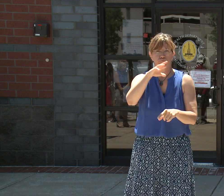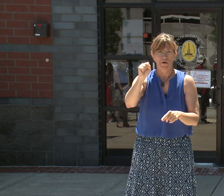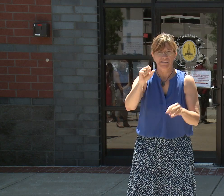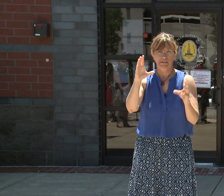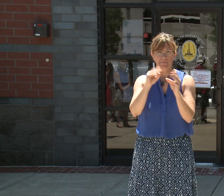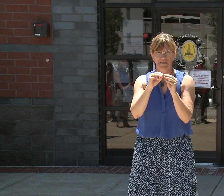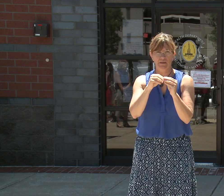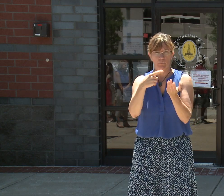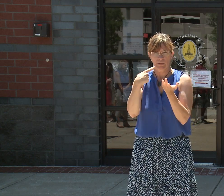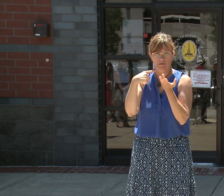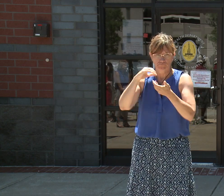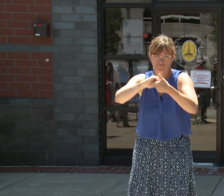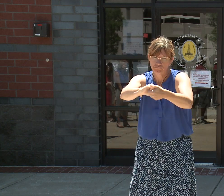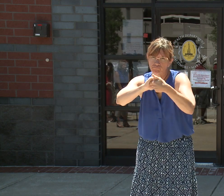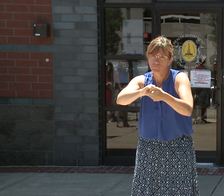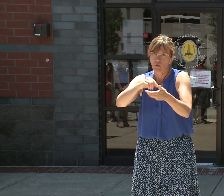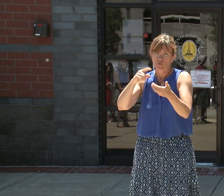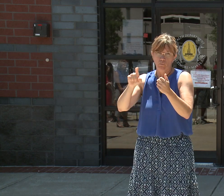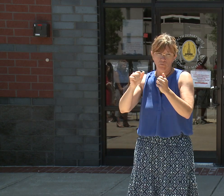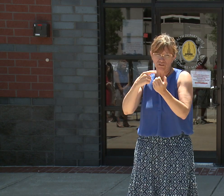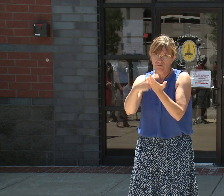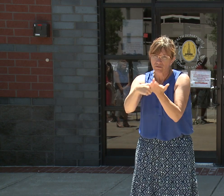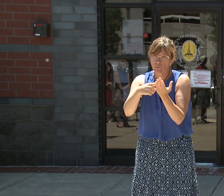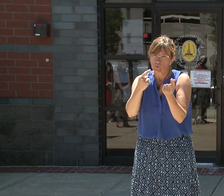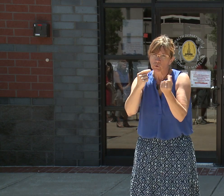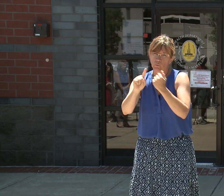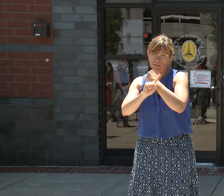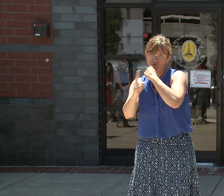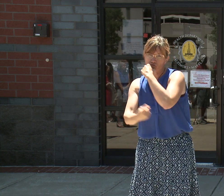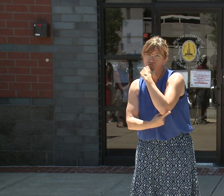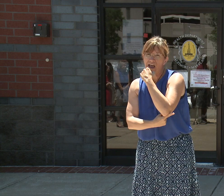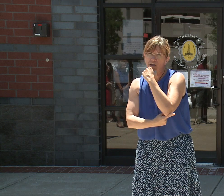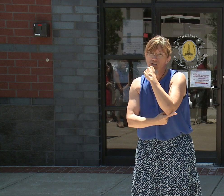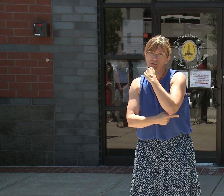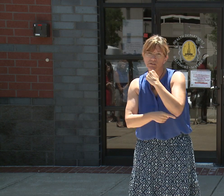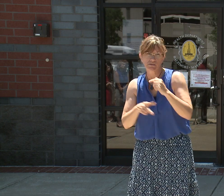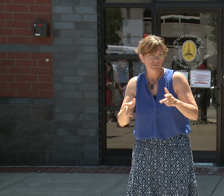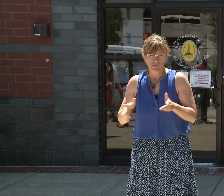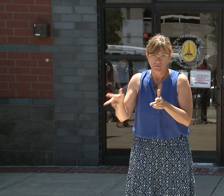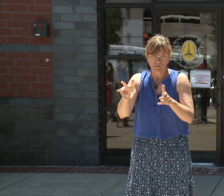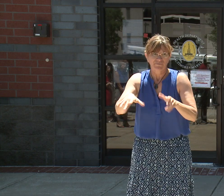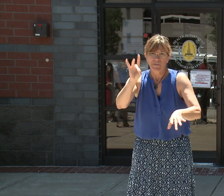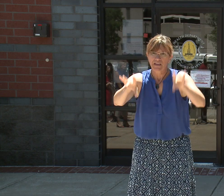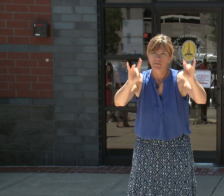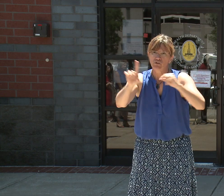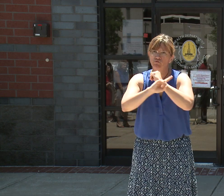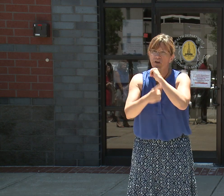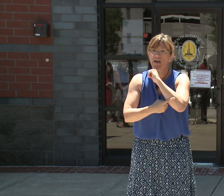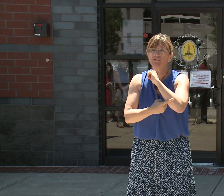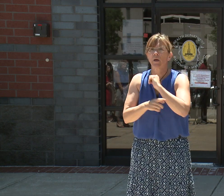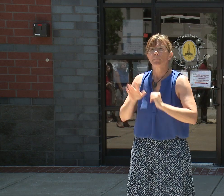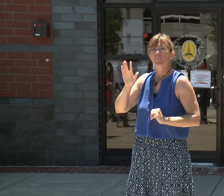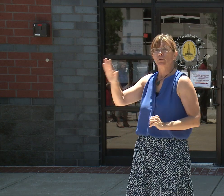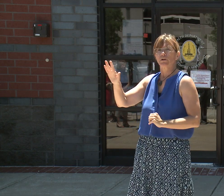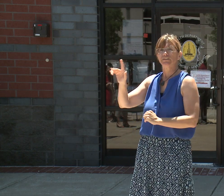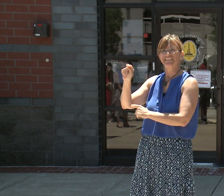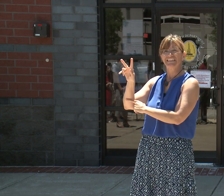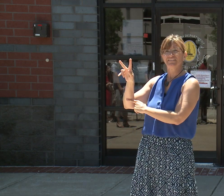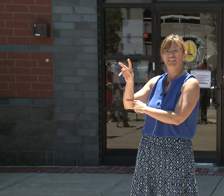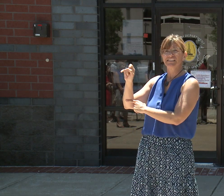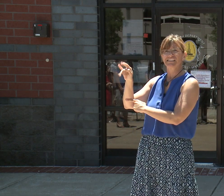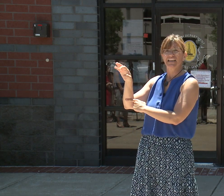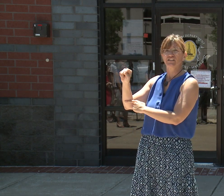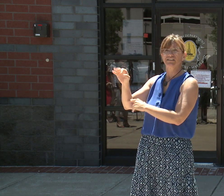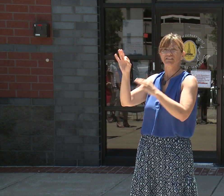trucks and a load packer to deal with illegal dumping in their community. Your station chose not to really talk about that. But what we're talking about